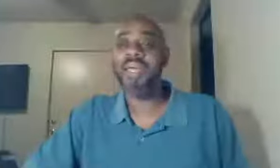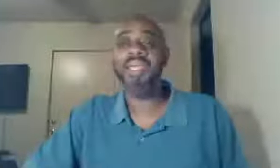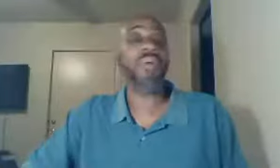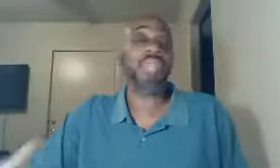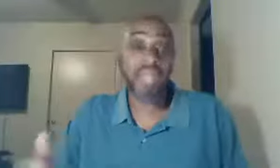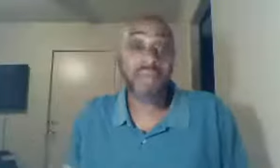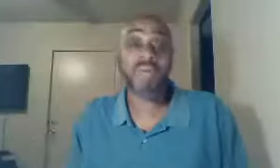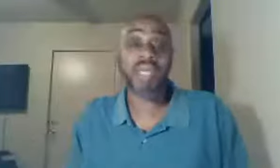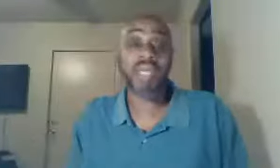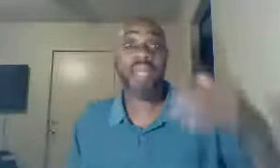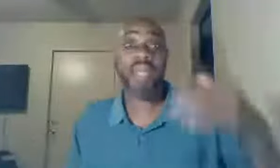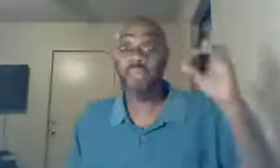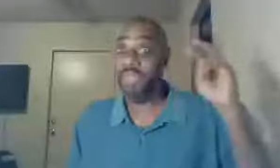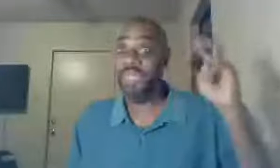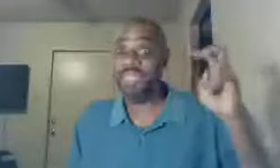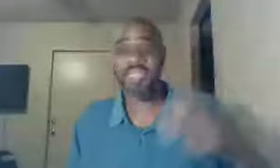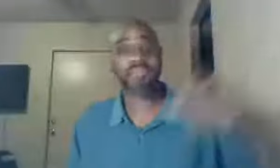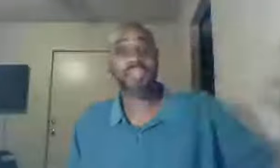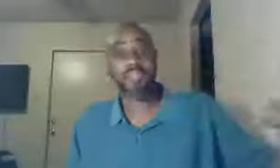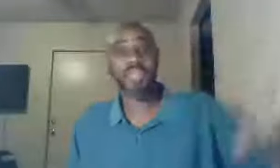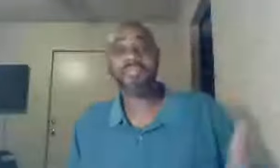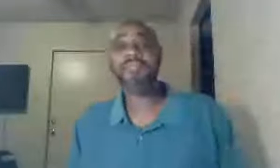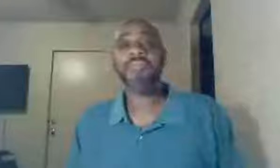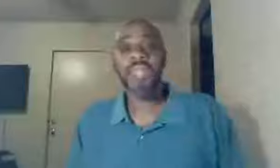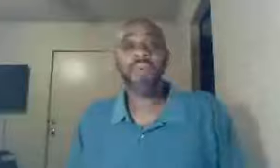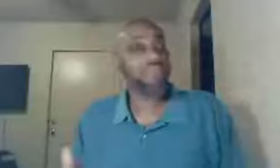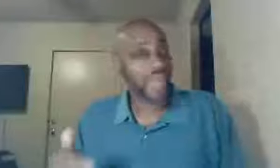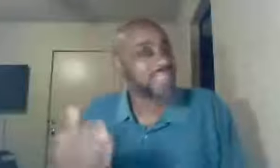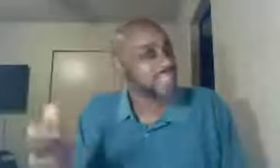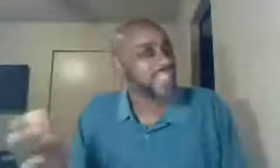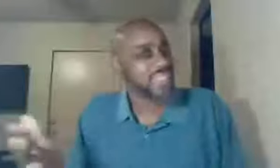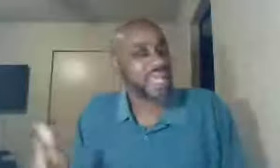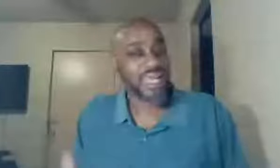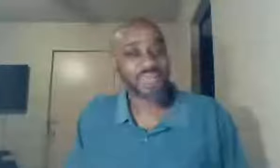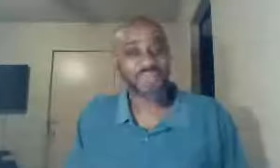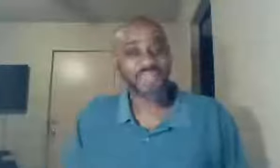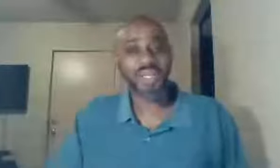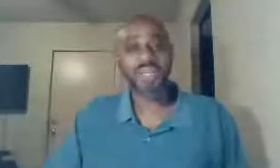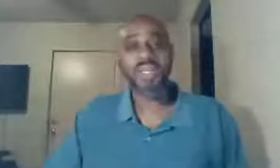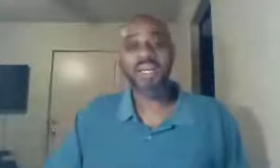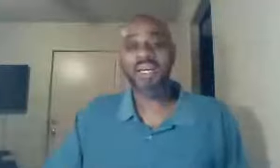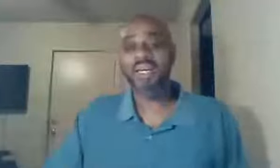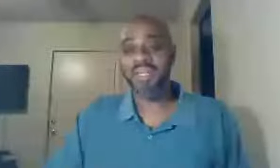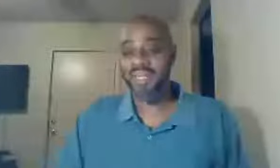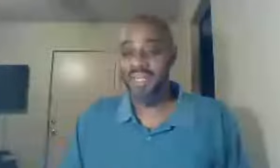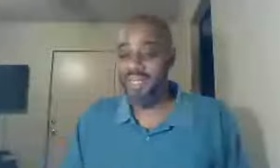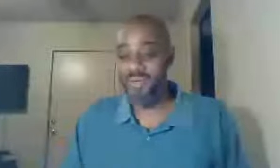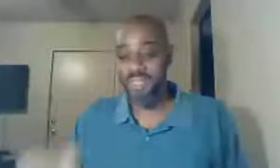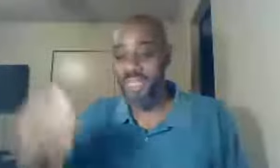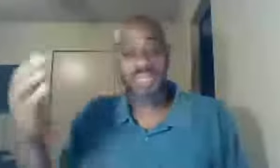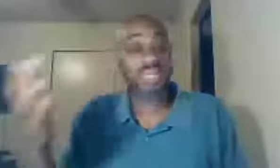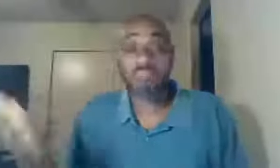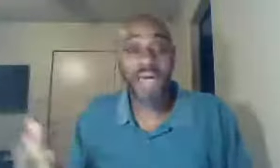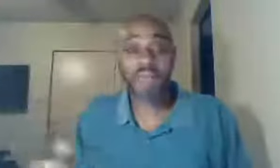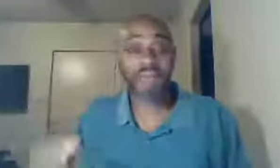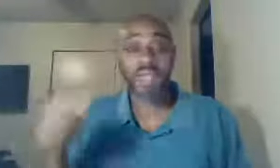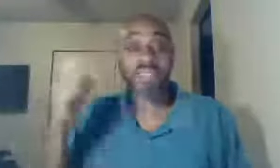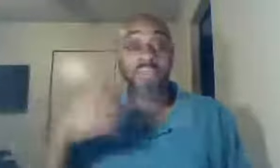he would get up, when they would finally release him to speak, he would basically say it, you know, and of course, it didn't matter, because it was